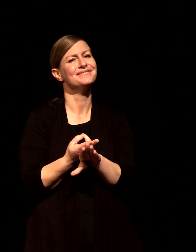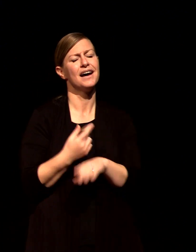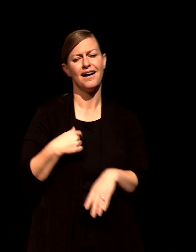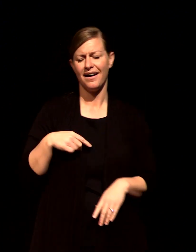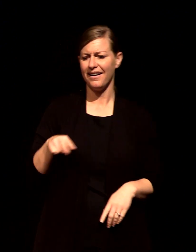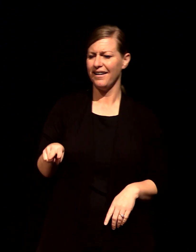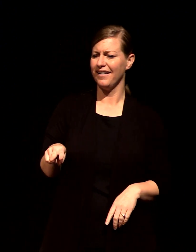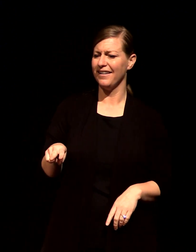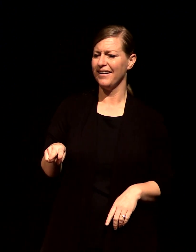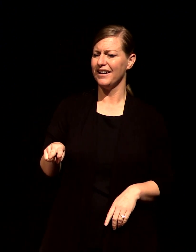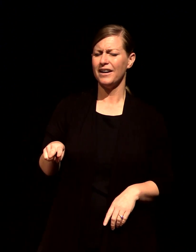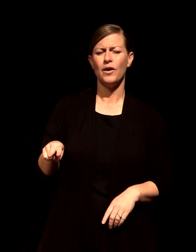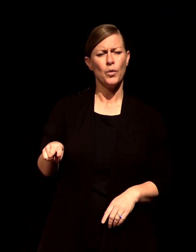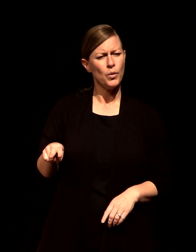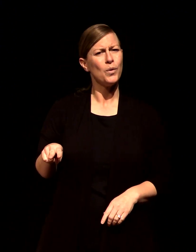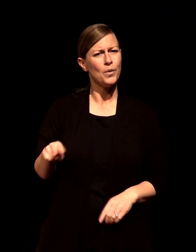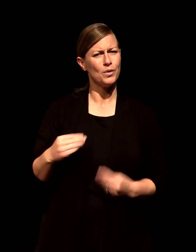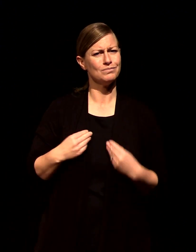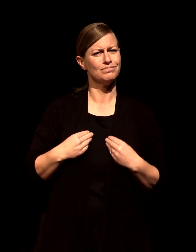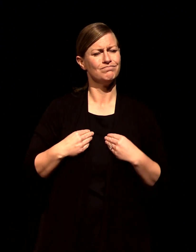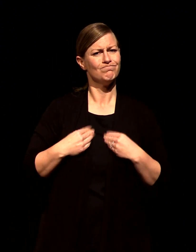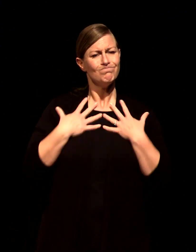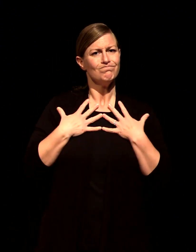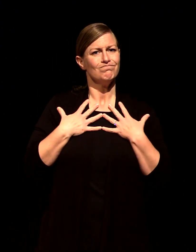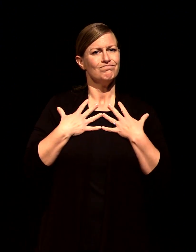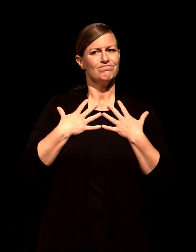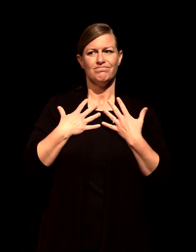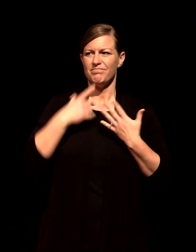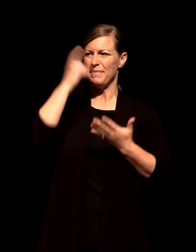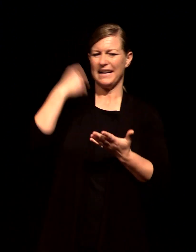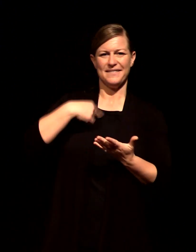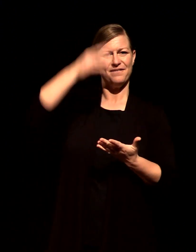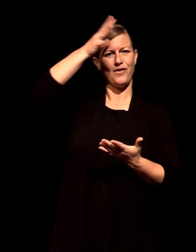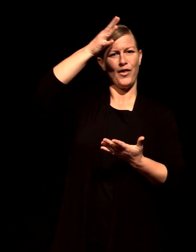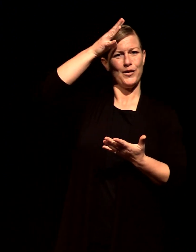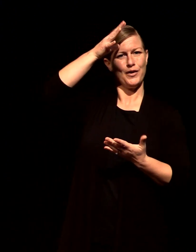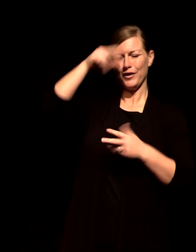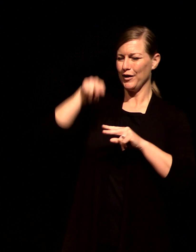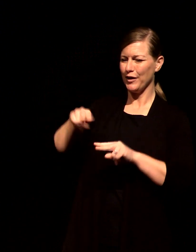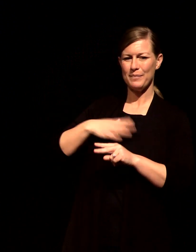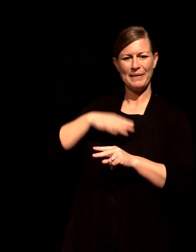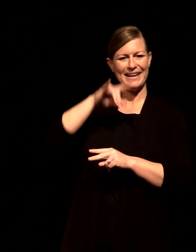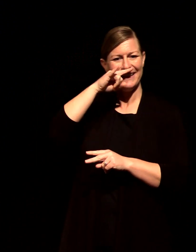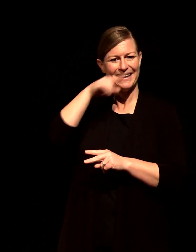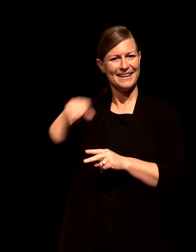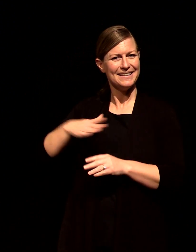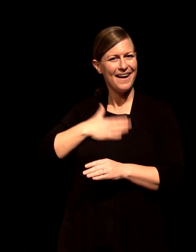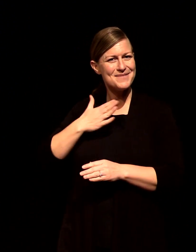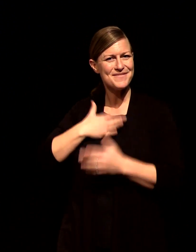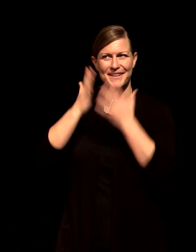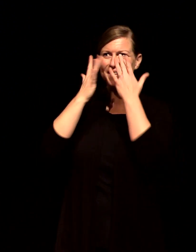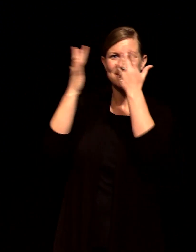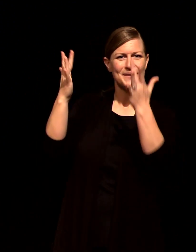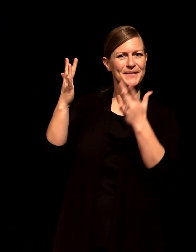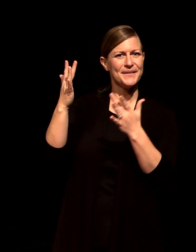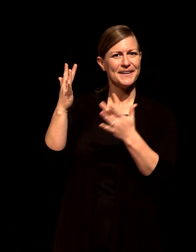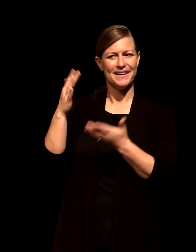and something that could be so absolutely draining is actually filling and as my